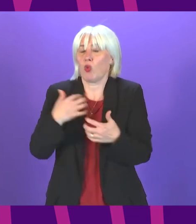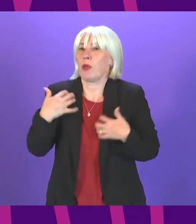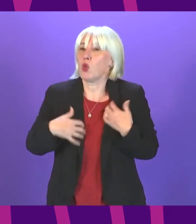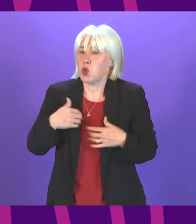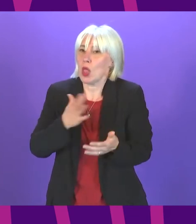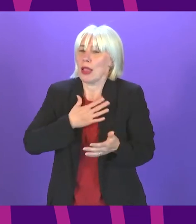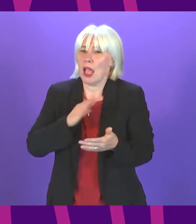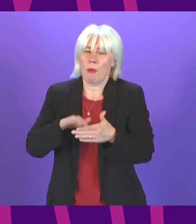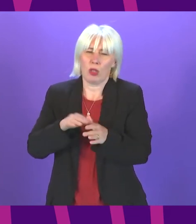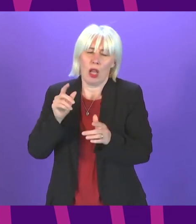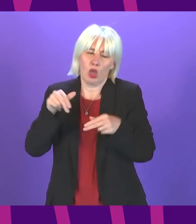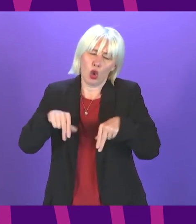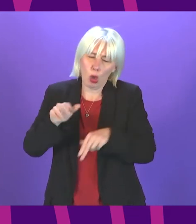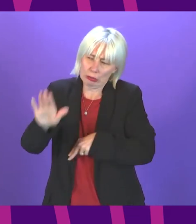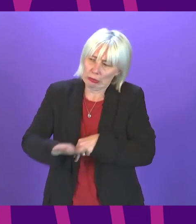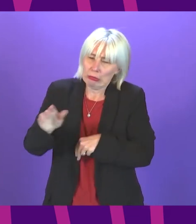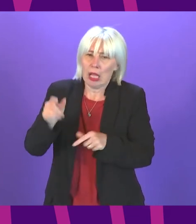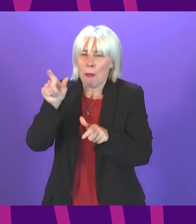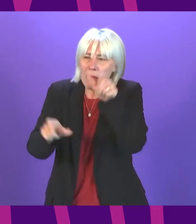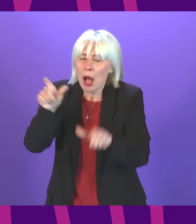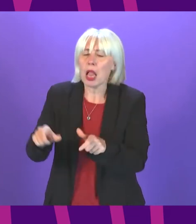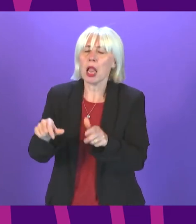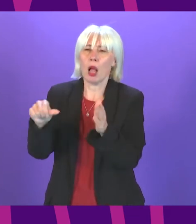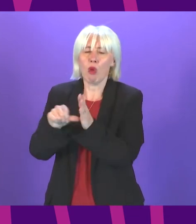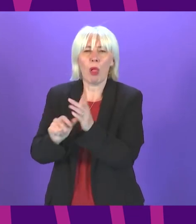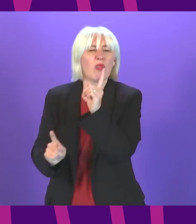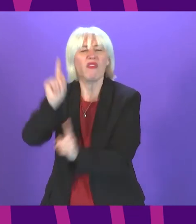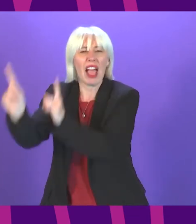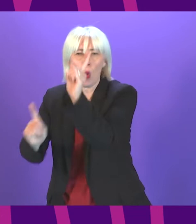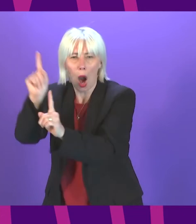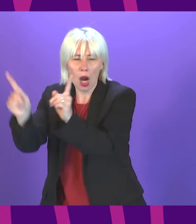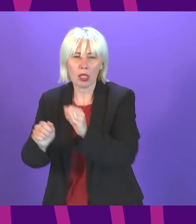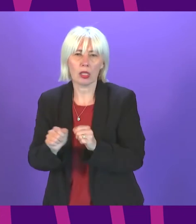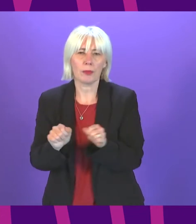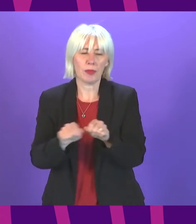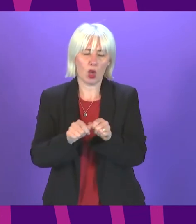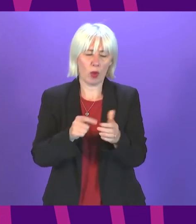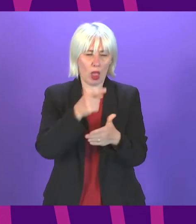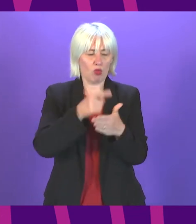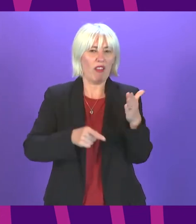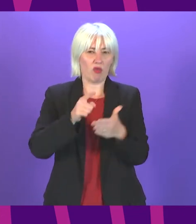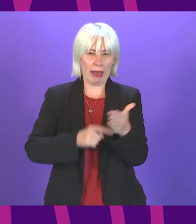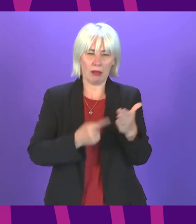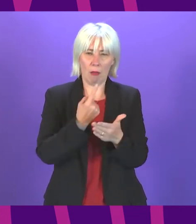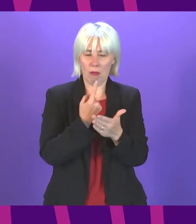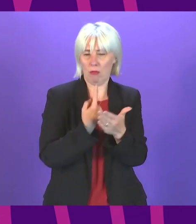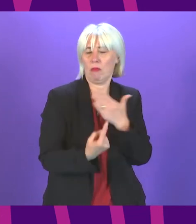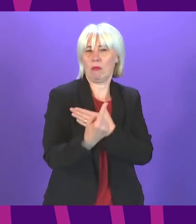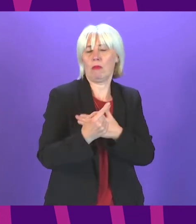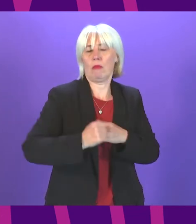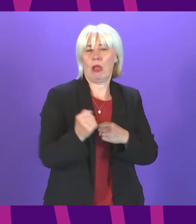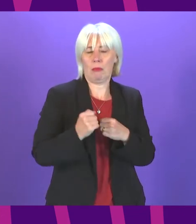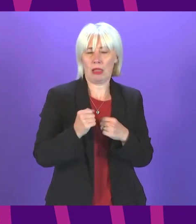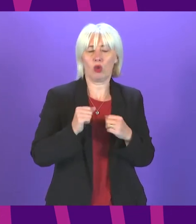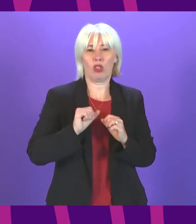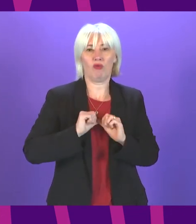people have with the fireworks the minimum income guarantee and of course a referendum on Scottish freedom so in conclusion it